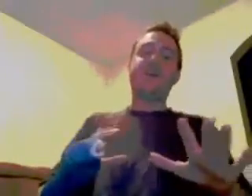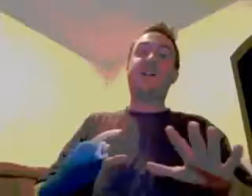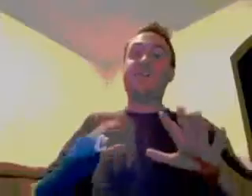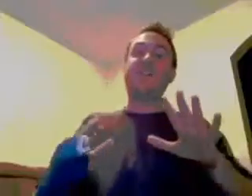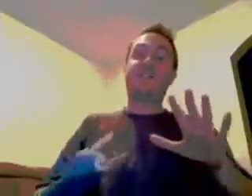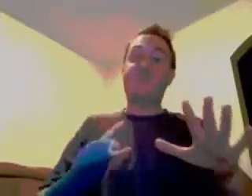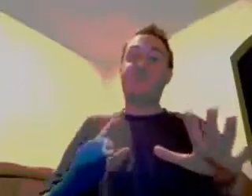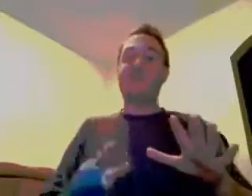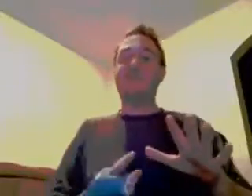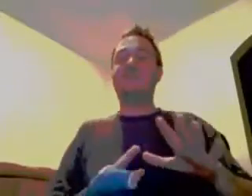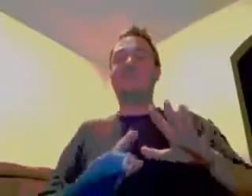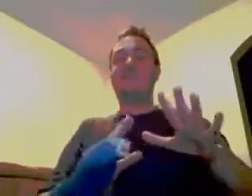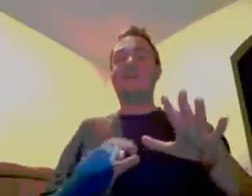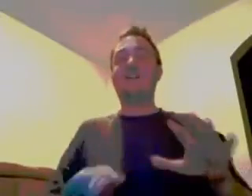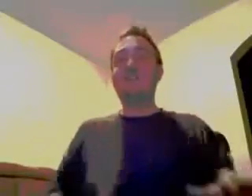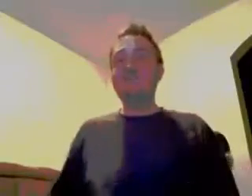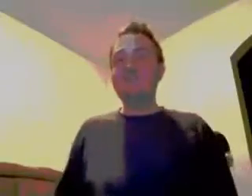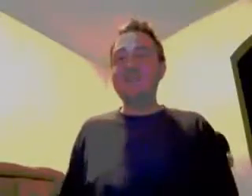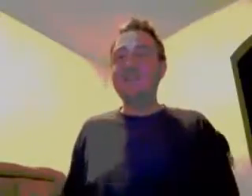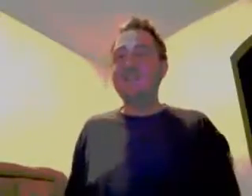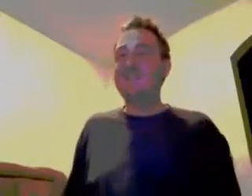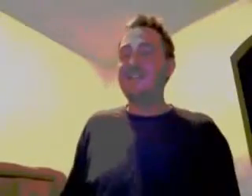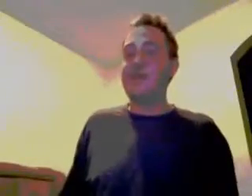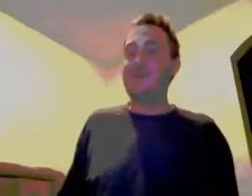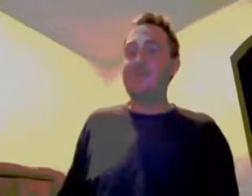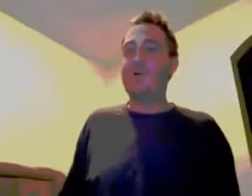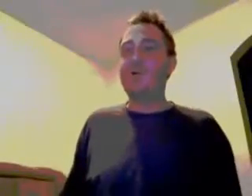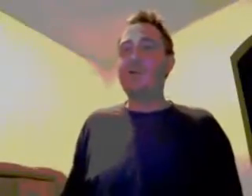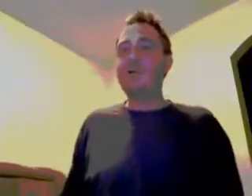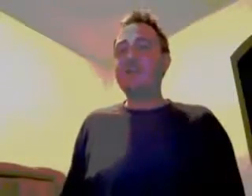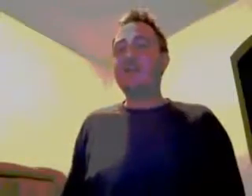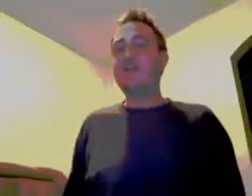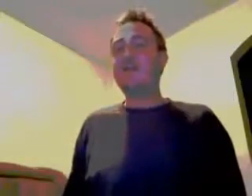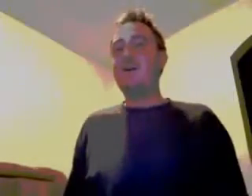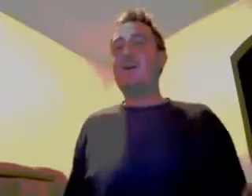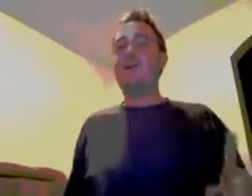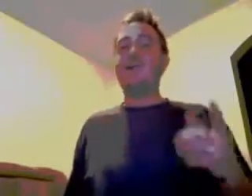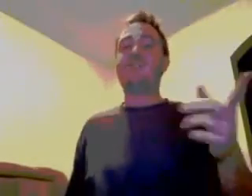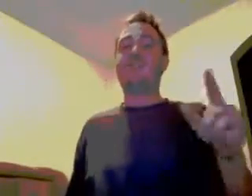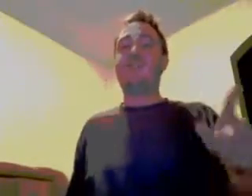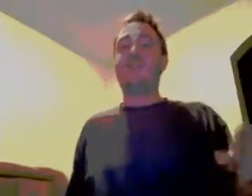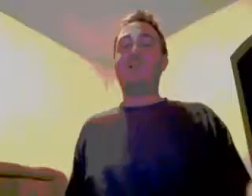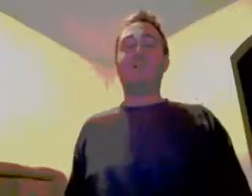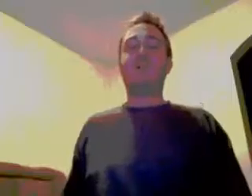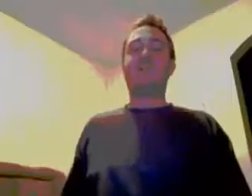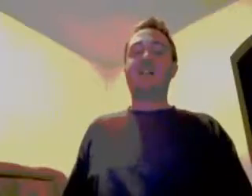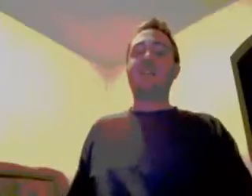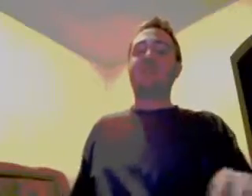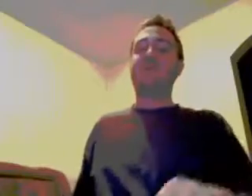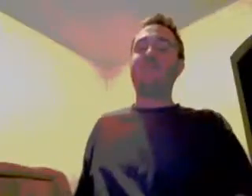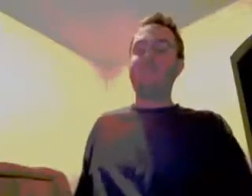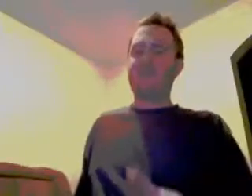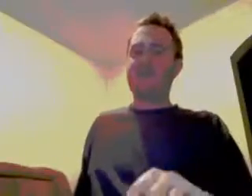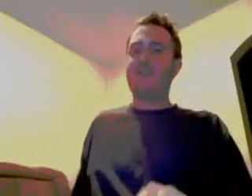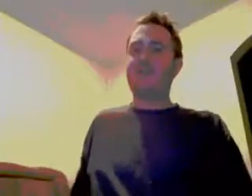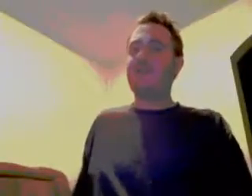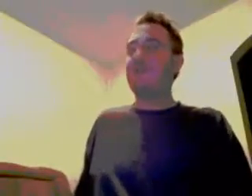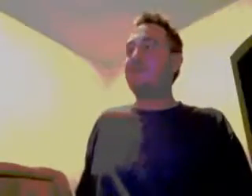money. That's a fucking issue that everybody needs to get on board, you know, at least all the political establishment, make sure they, you know,